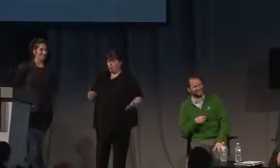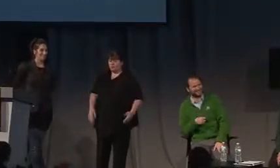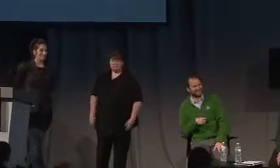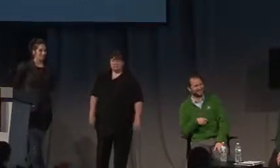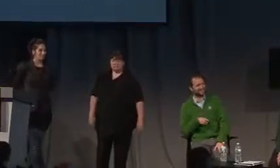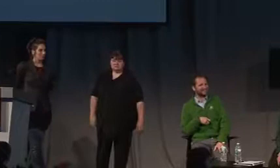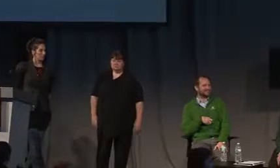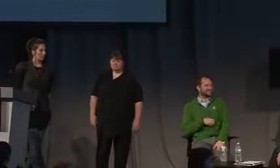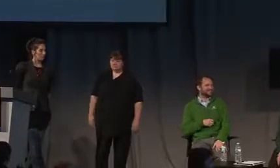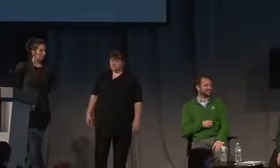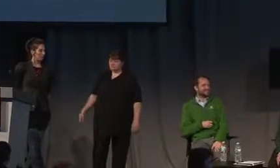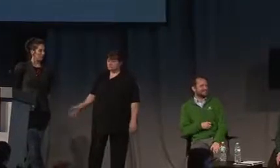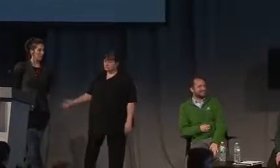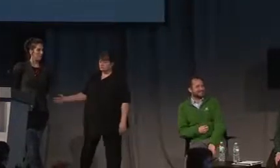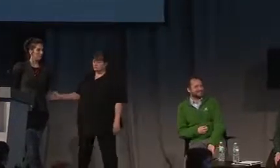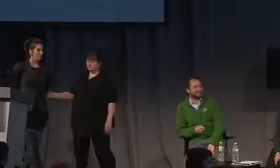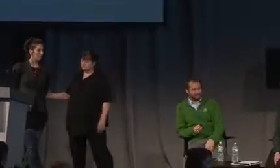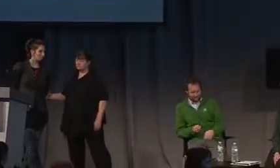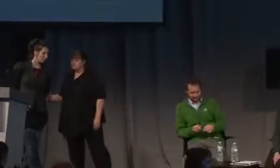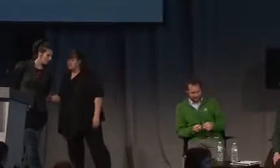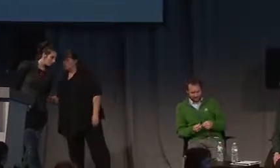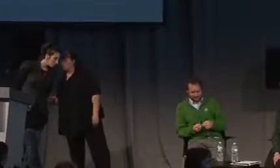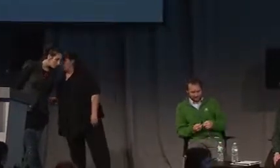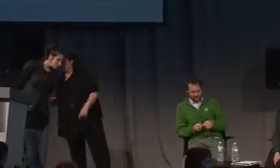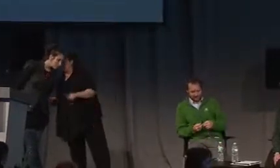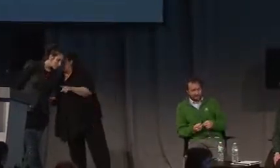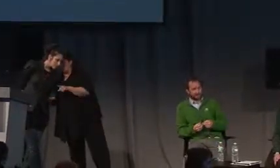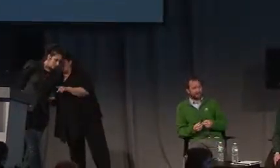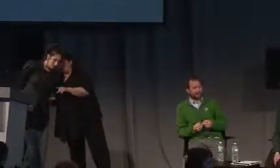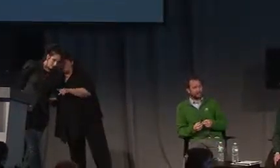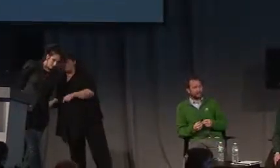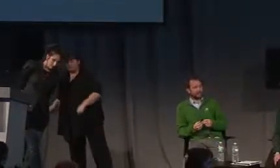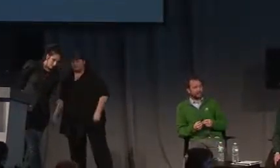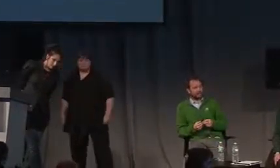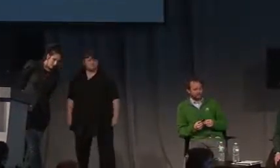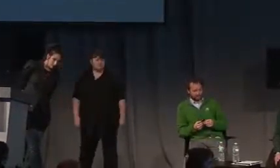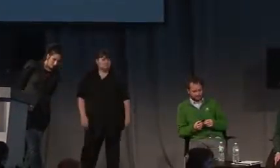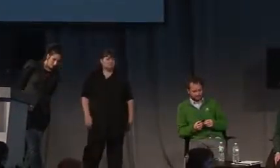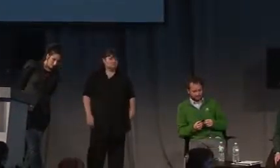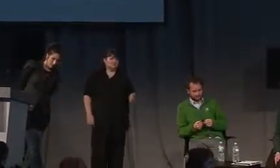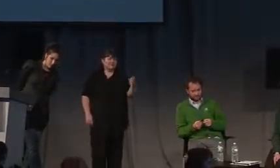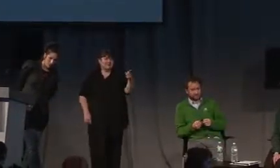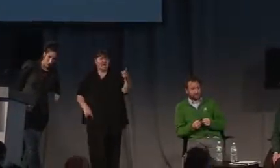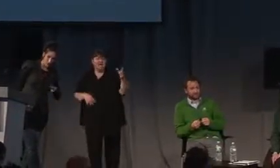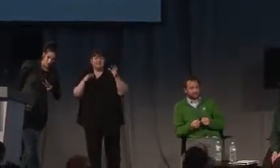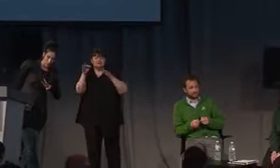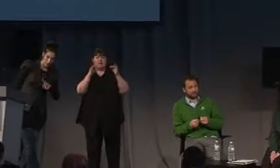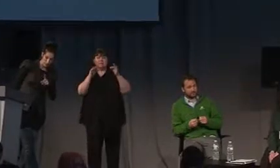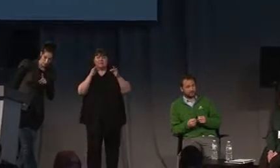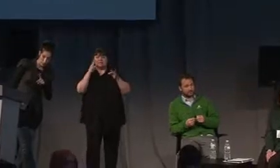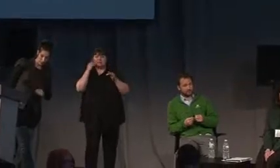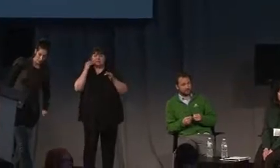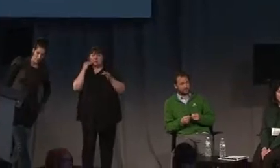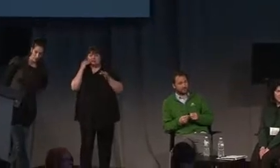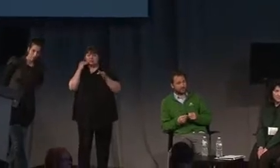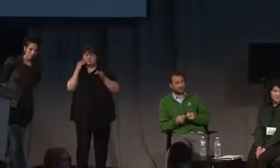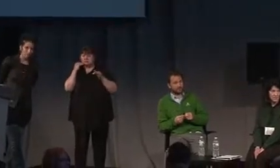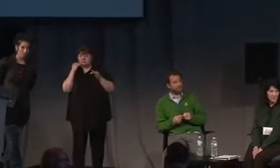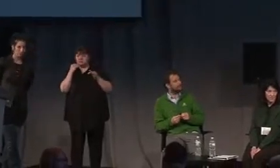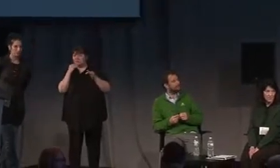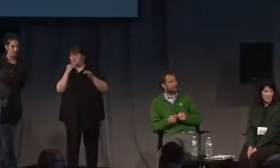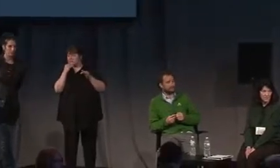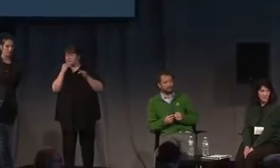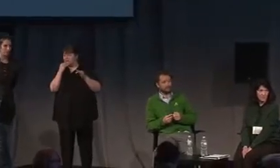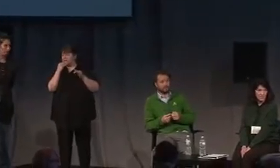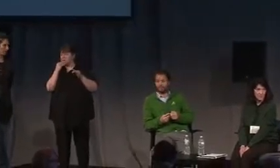What you described seems to be an experience of the space. The only thing that you described that was purposeful was getting in